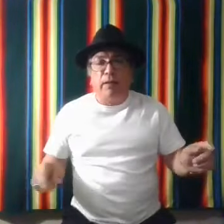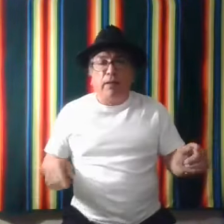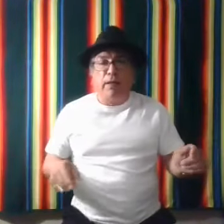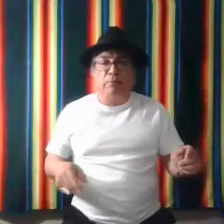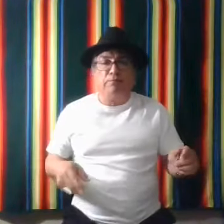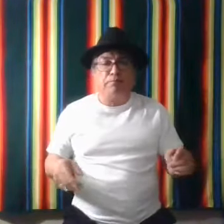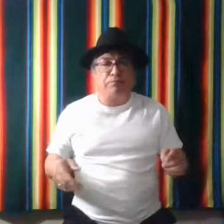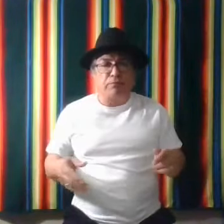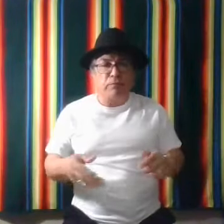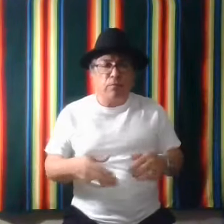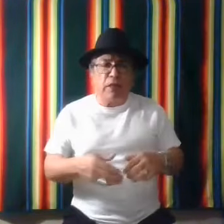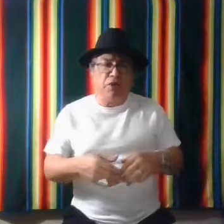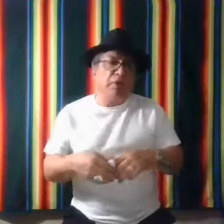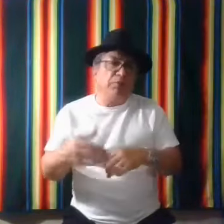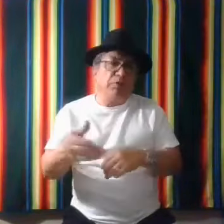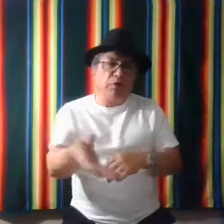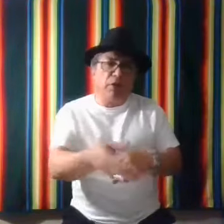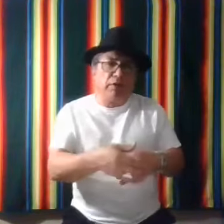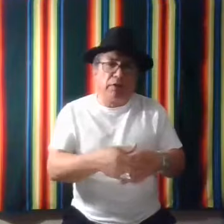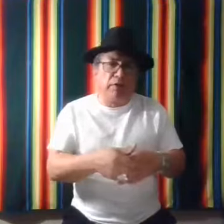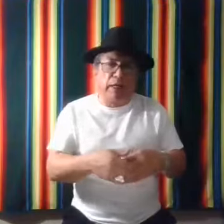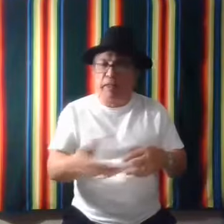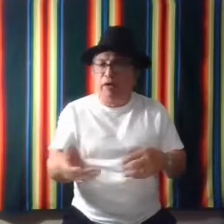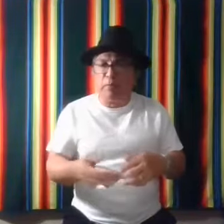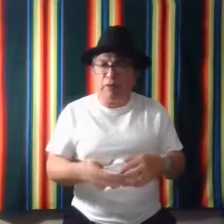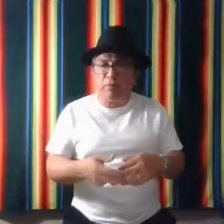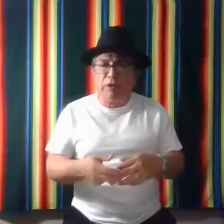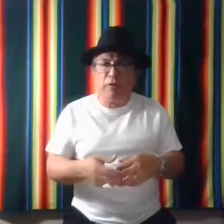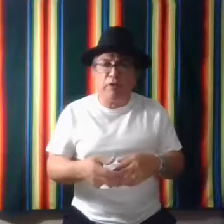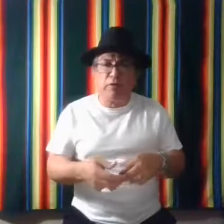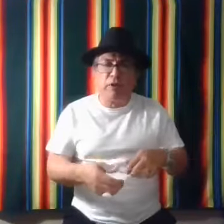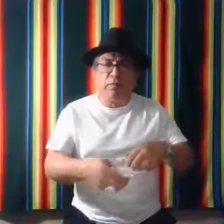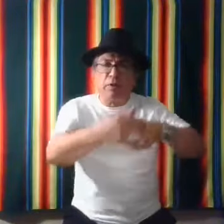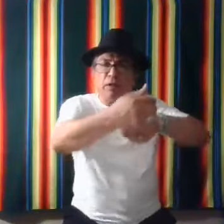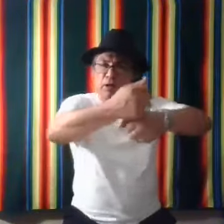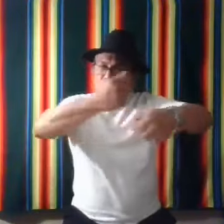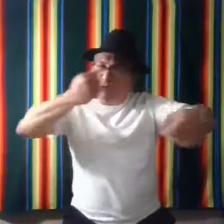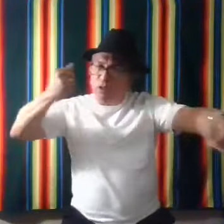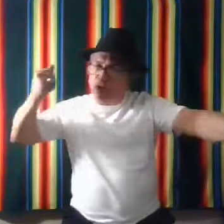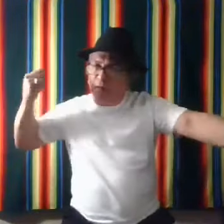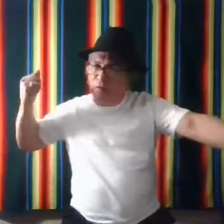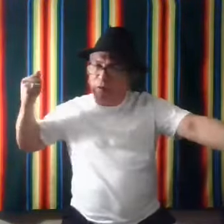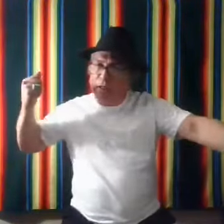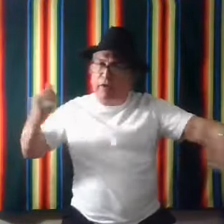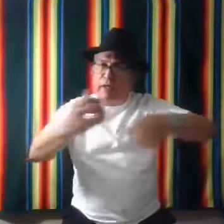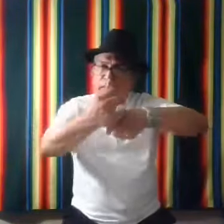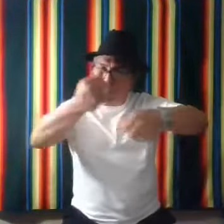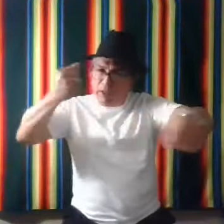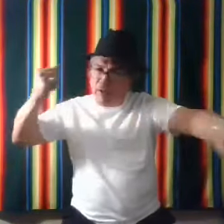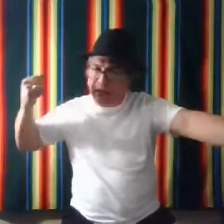Um, sometimes if you want to like tearing a piece of material or something, you know, you tear it and tear it in